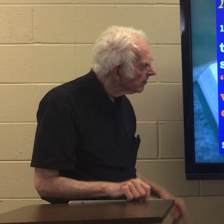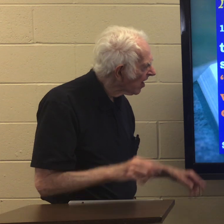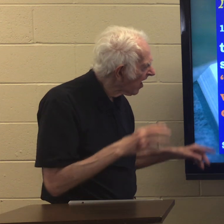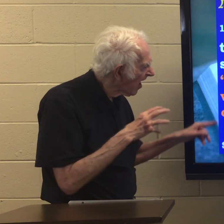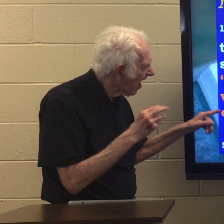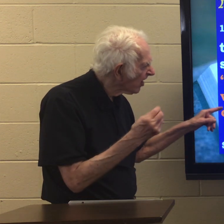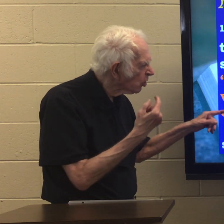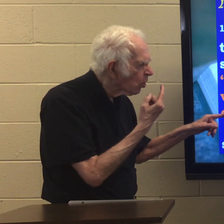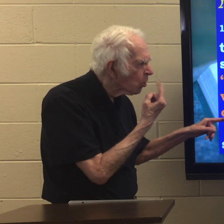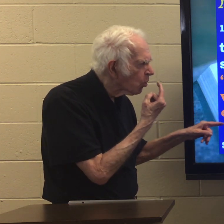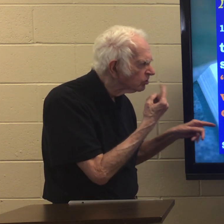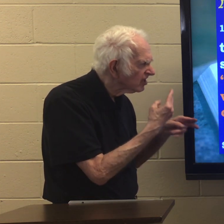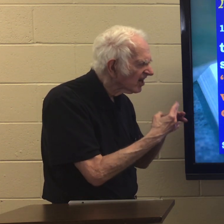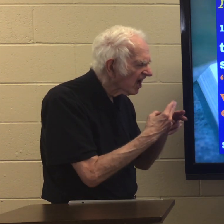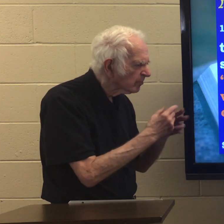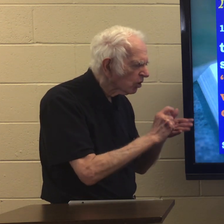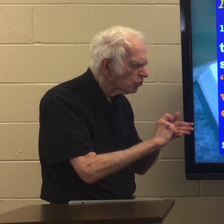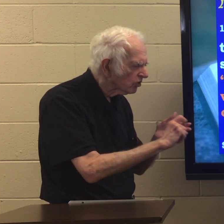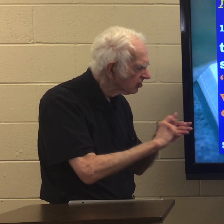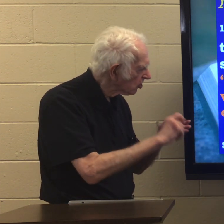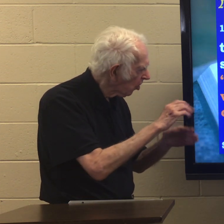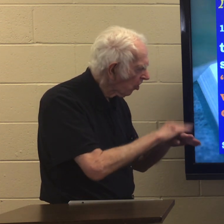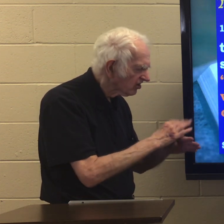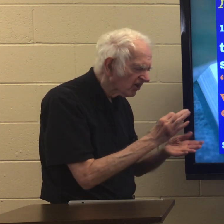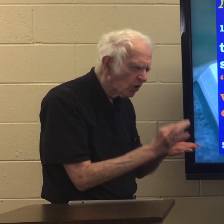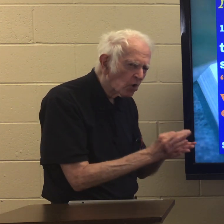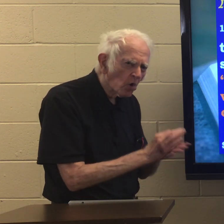And whose name is written on the coin?